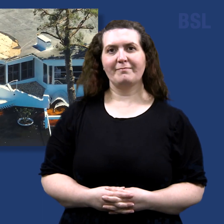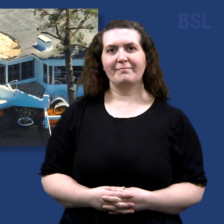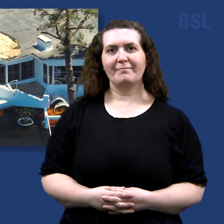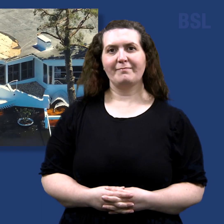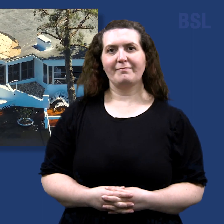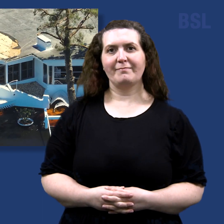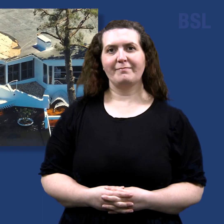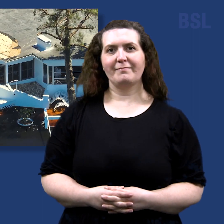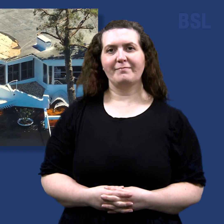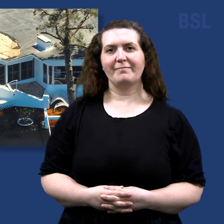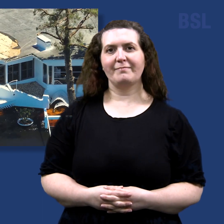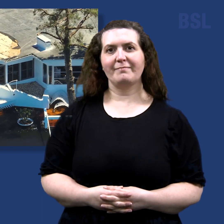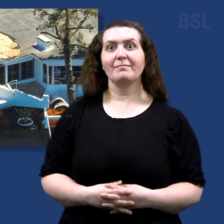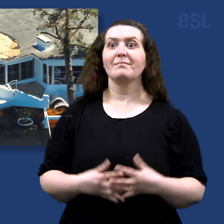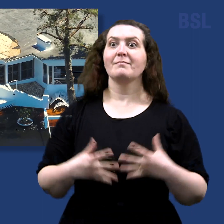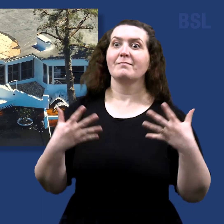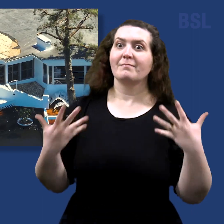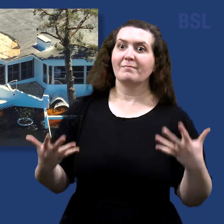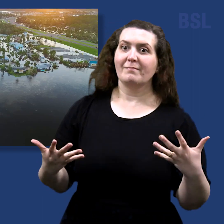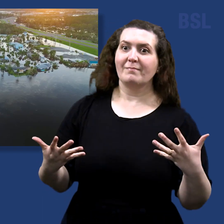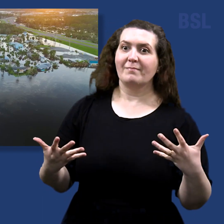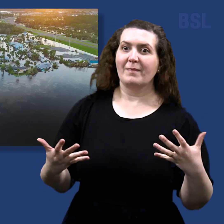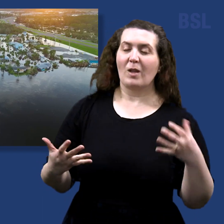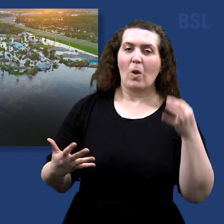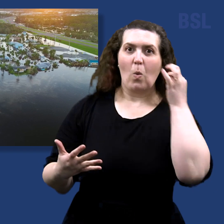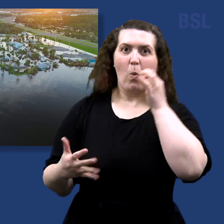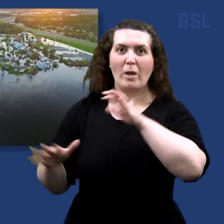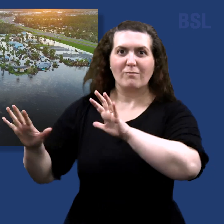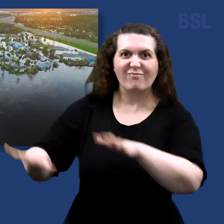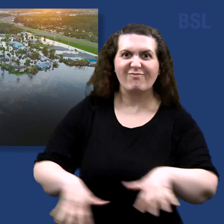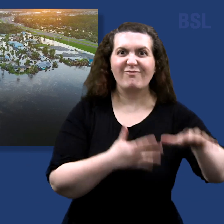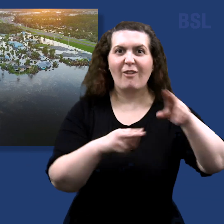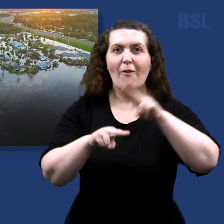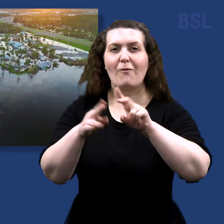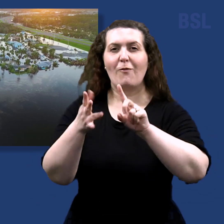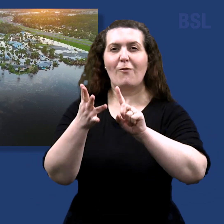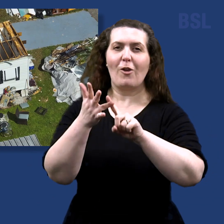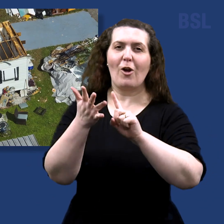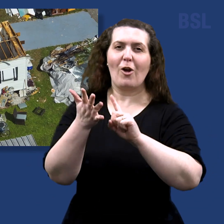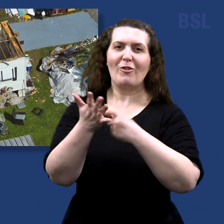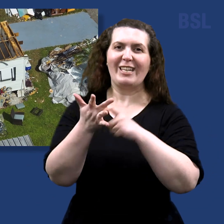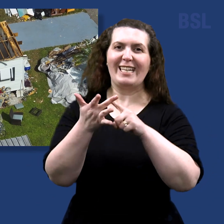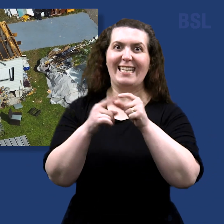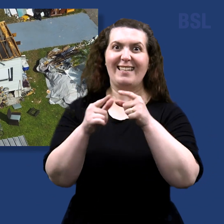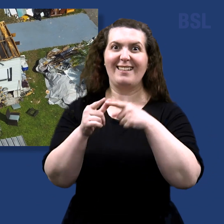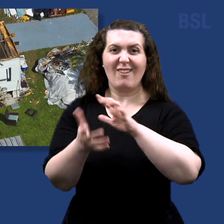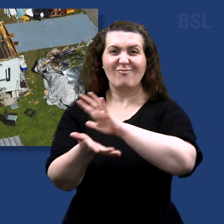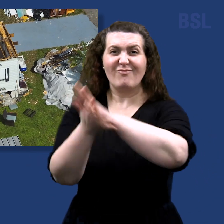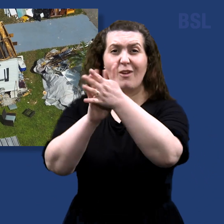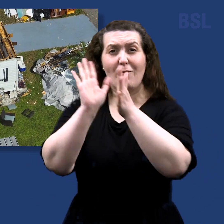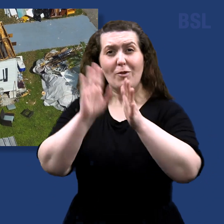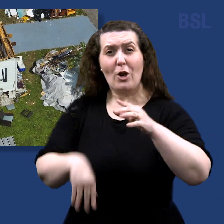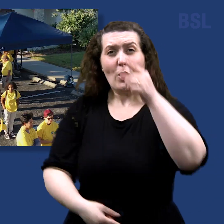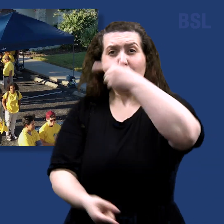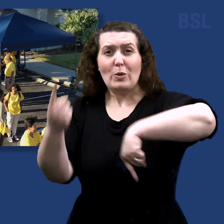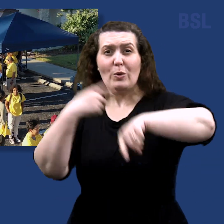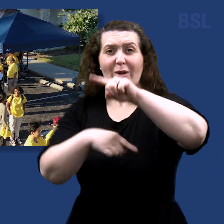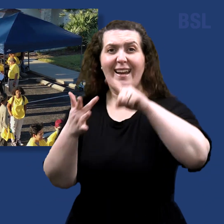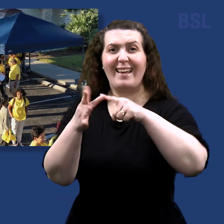As the waters receded along Florida's southwest coast, the damage from Hurricane Ian began to surface. We won't meet you.